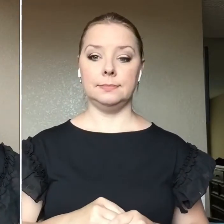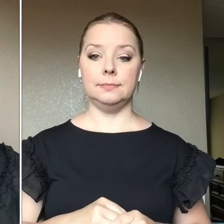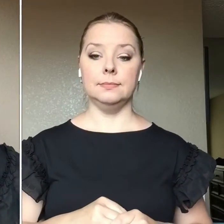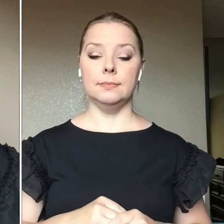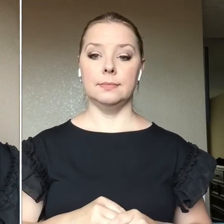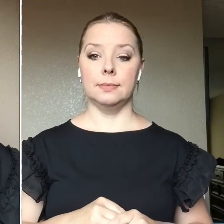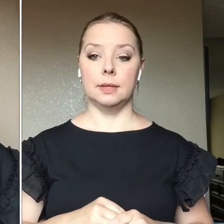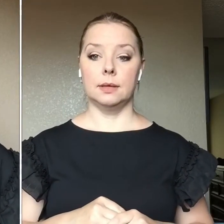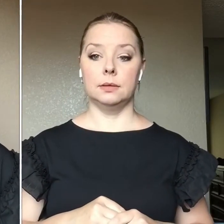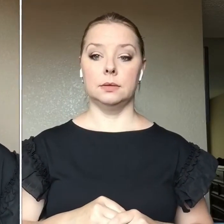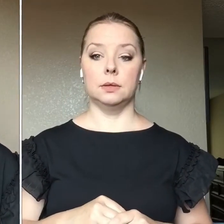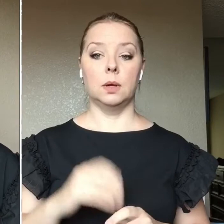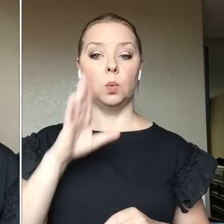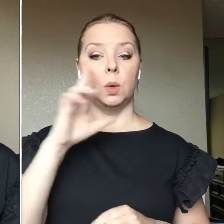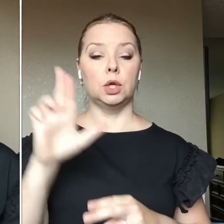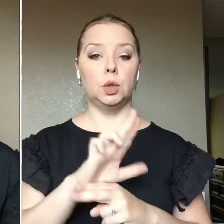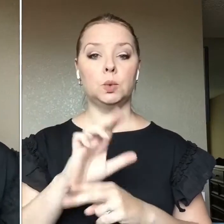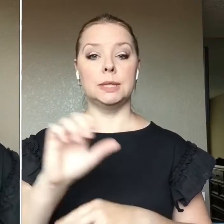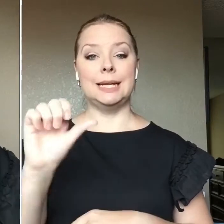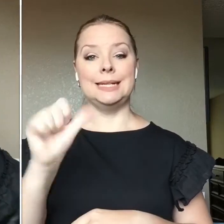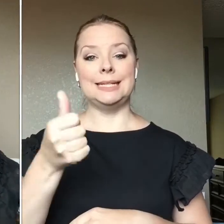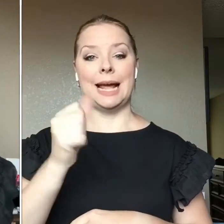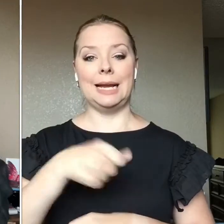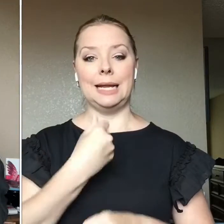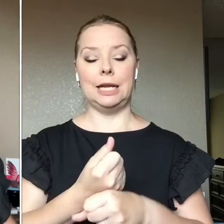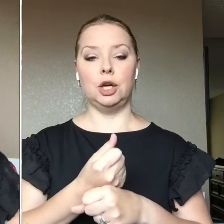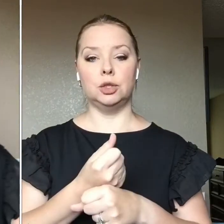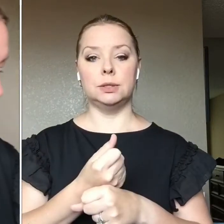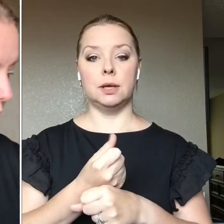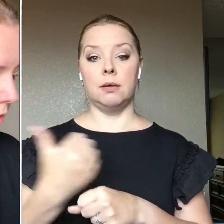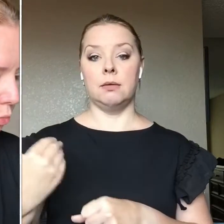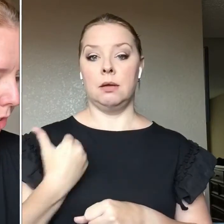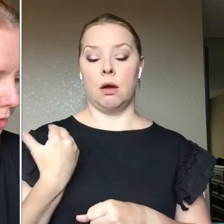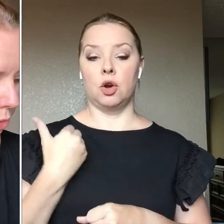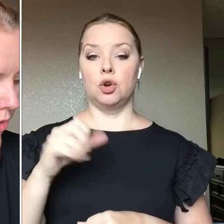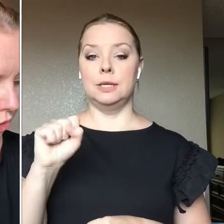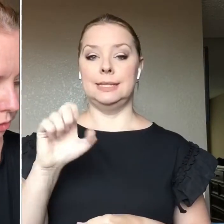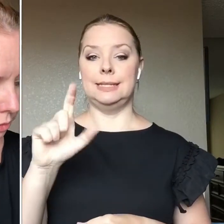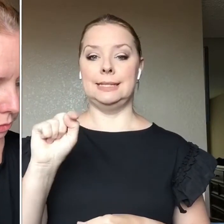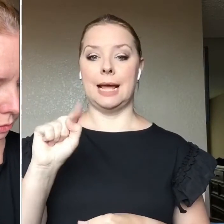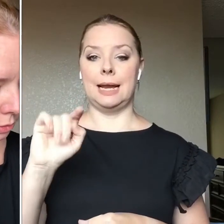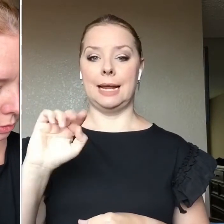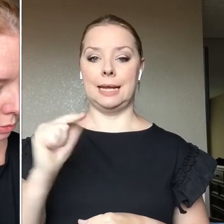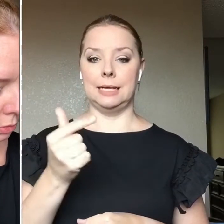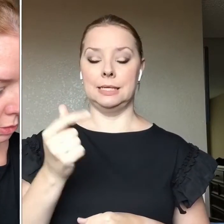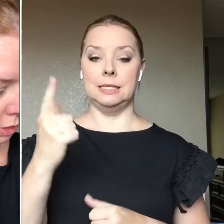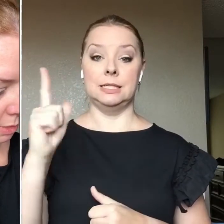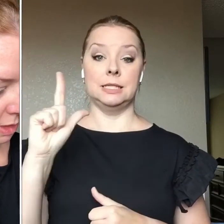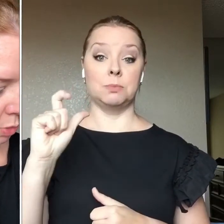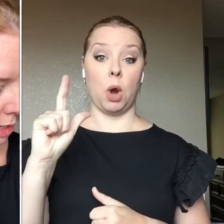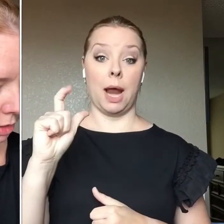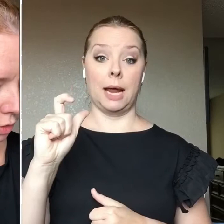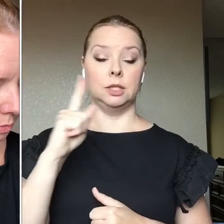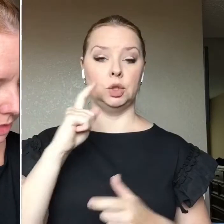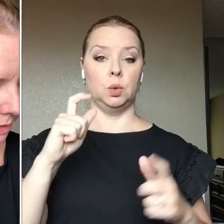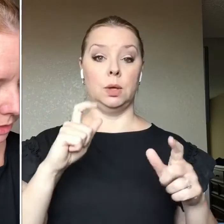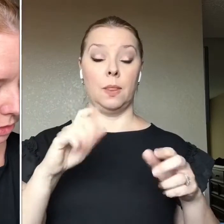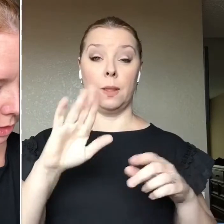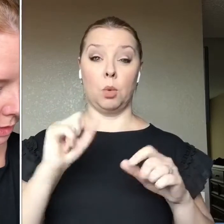So I'm going to be using my 10 years younger setting spray to spray the brush. I'm spraying it over my sink so that I